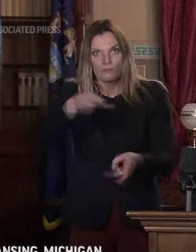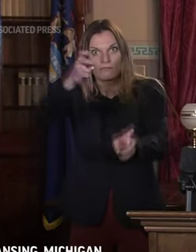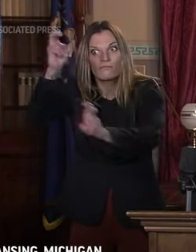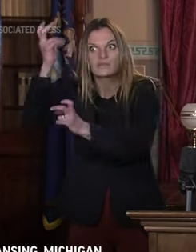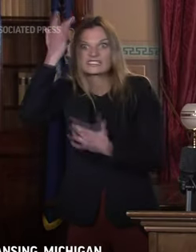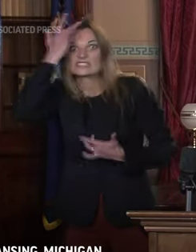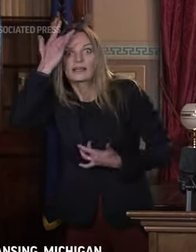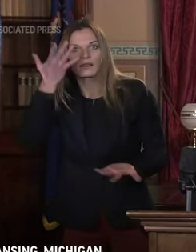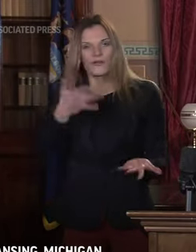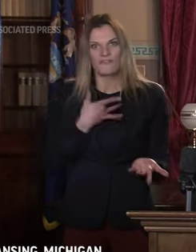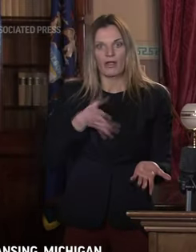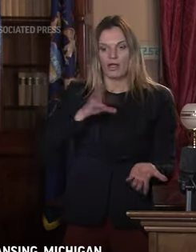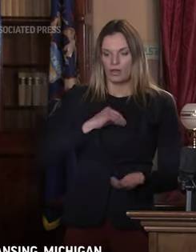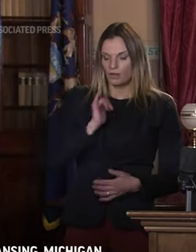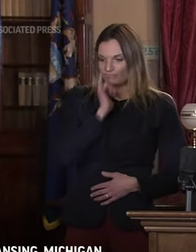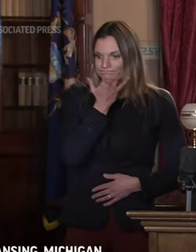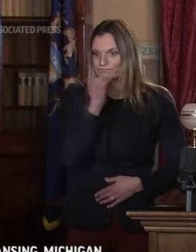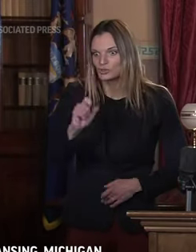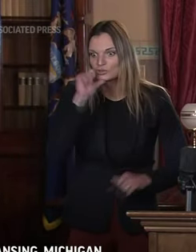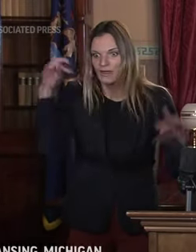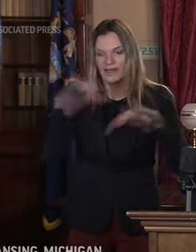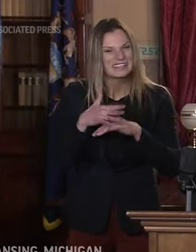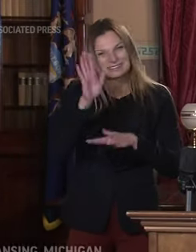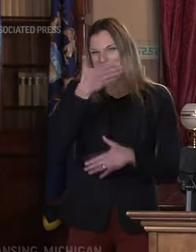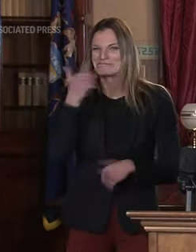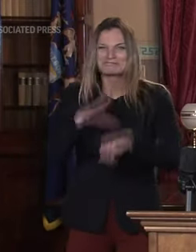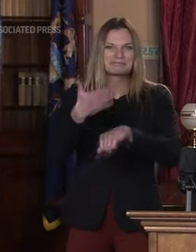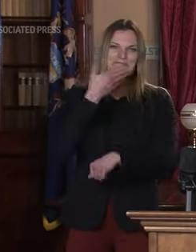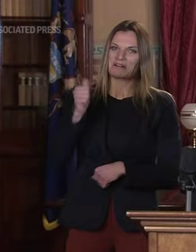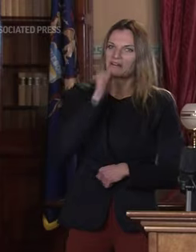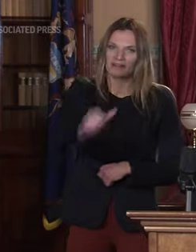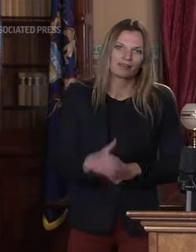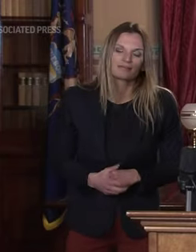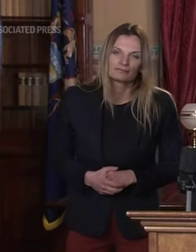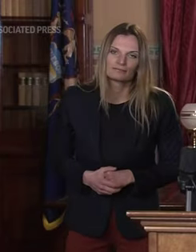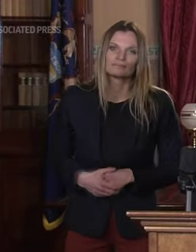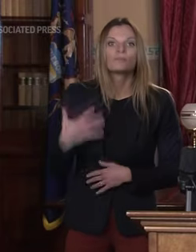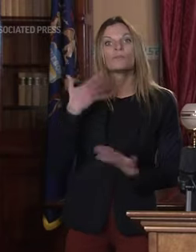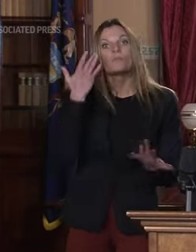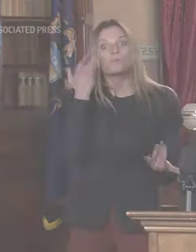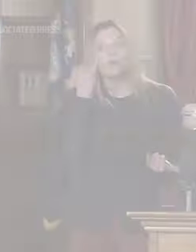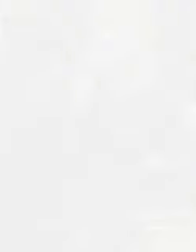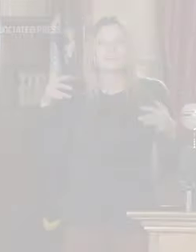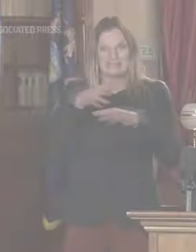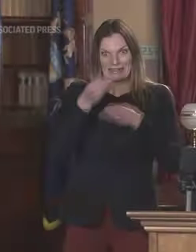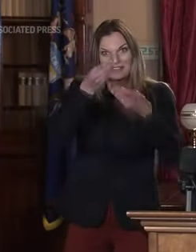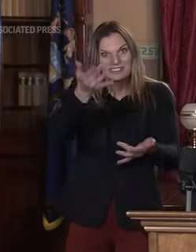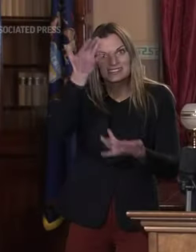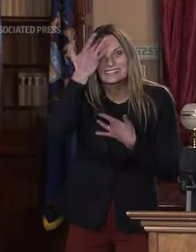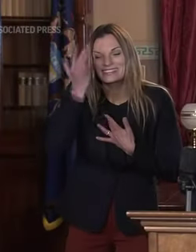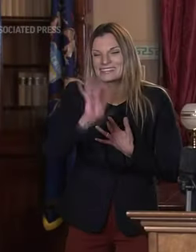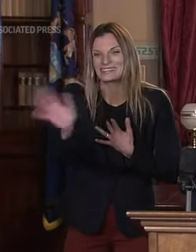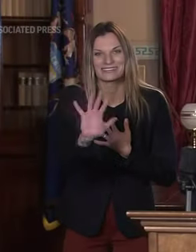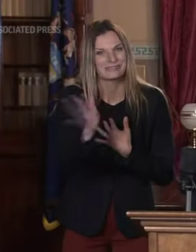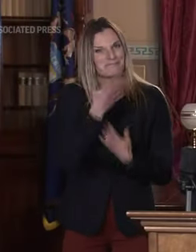make smart decisions now and look forward to next year when we can celebrate them again together alive. Perhaps you can